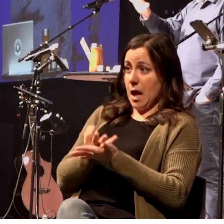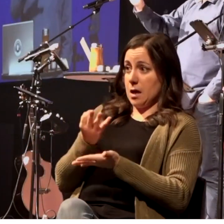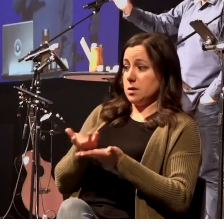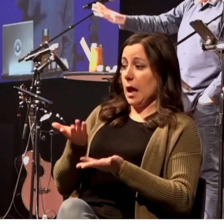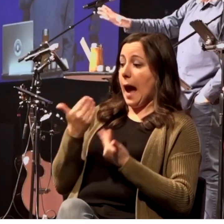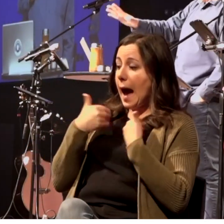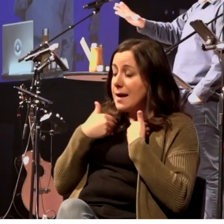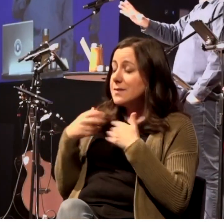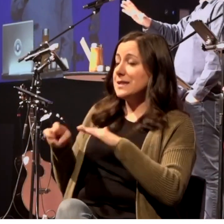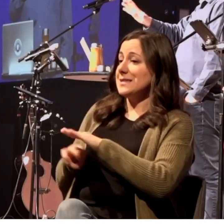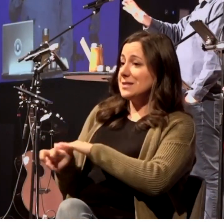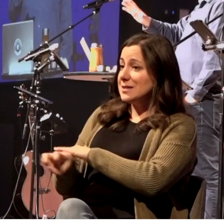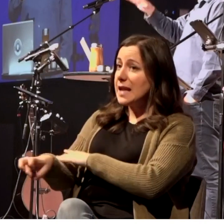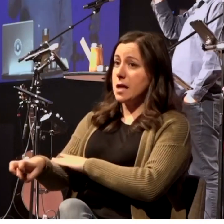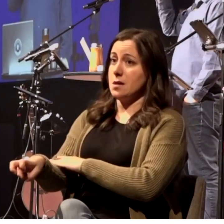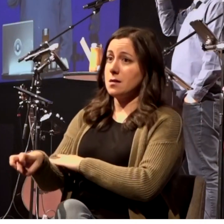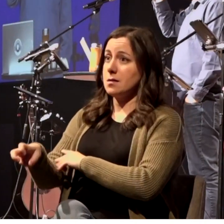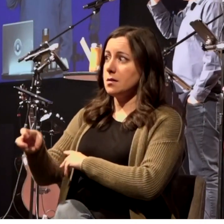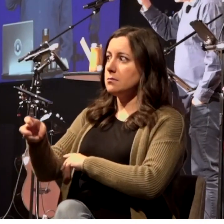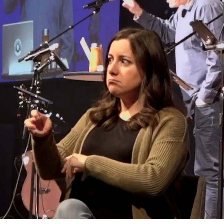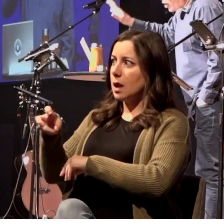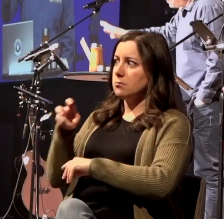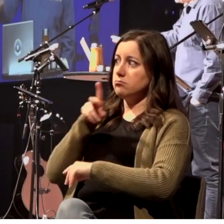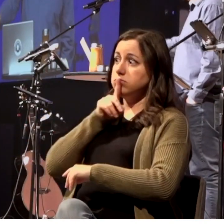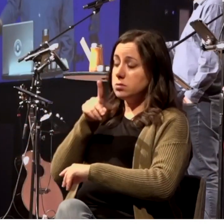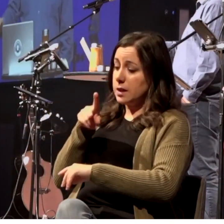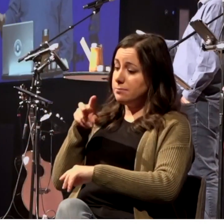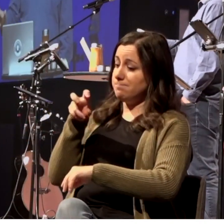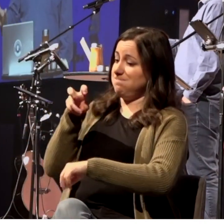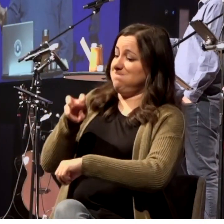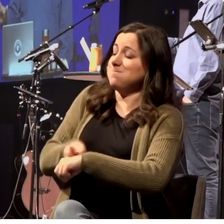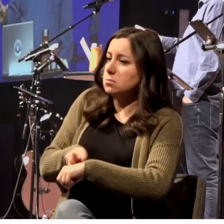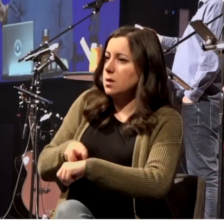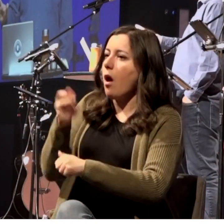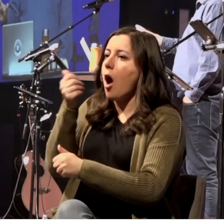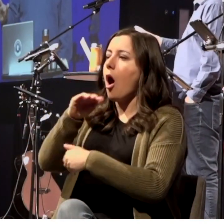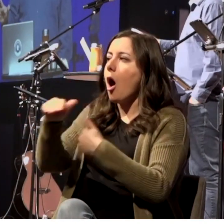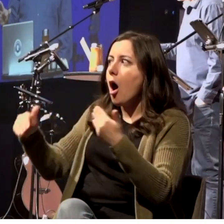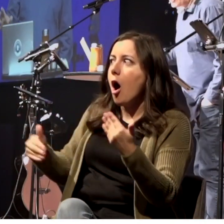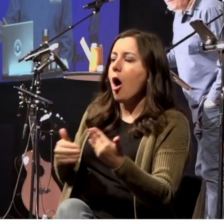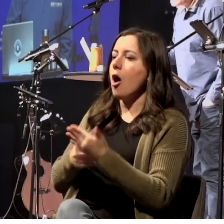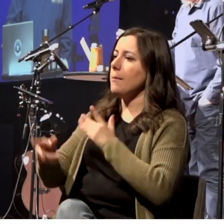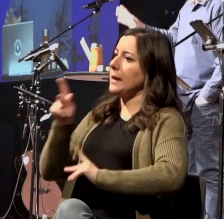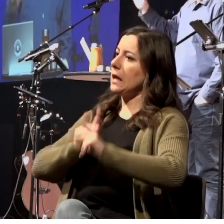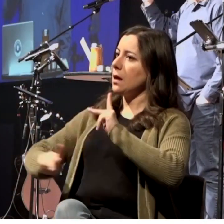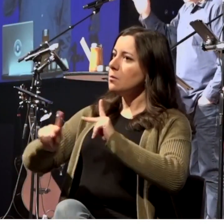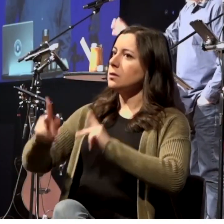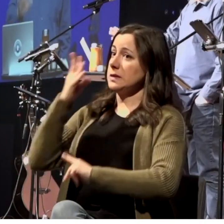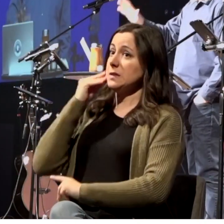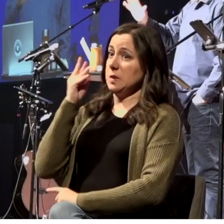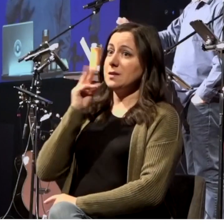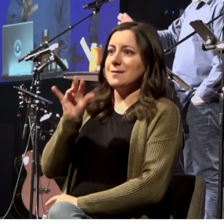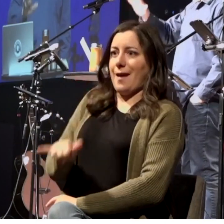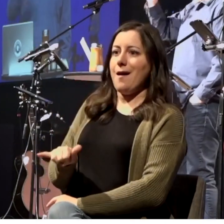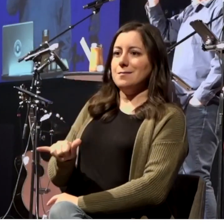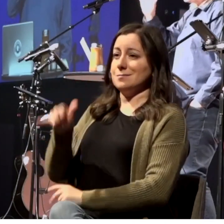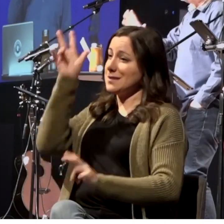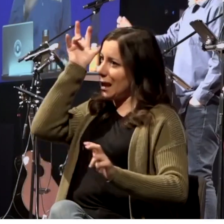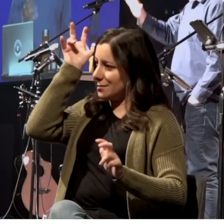serpent's bite that has infected all mankind. The Bible says that all have sinned and fall short of the glory of God, and the wages